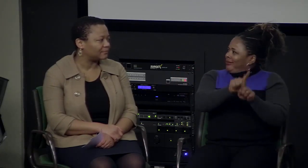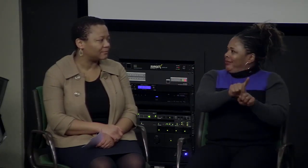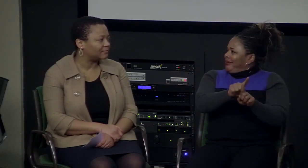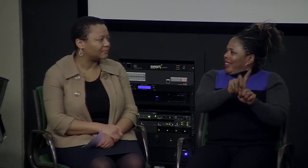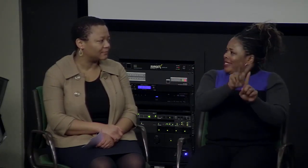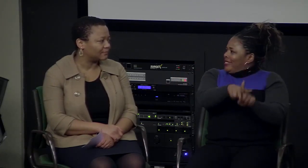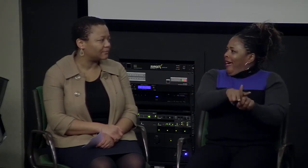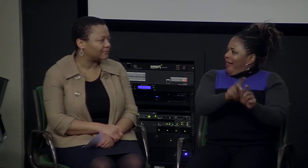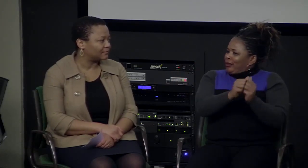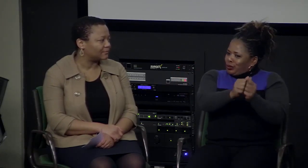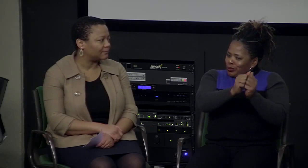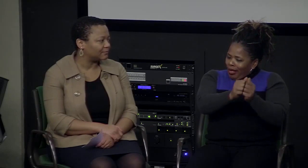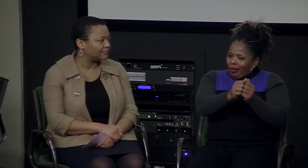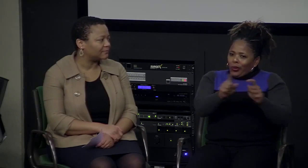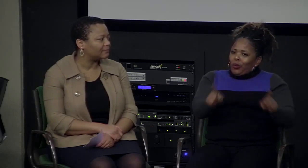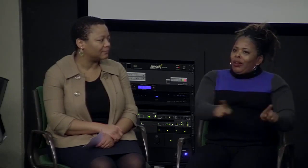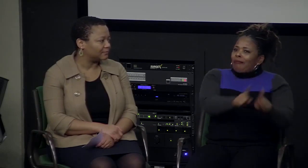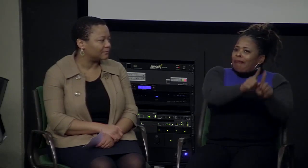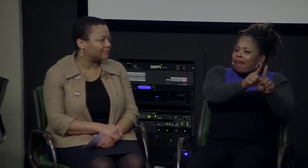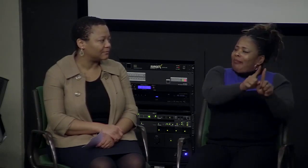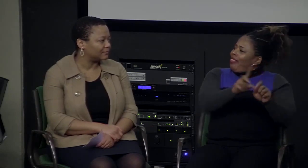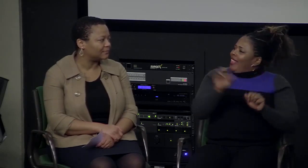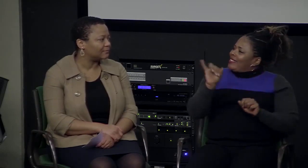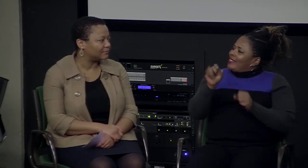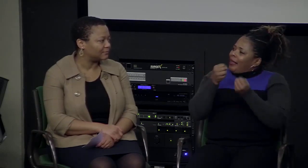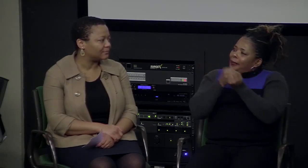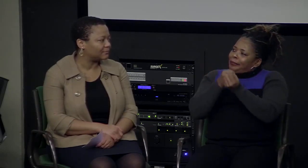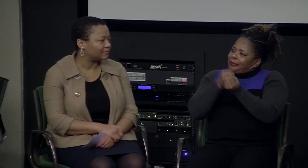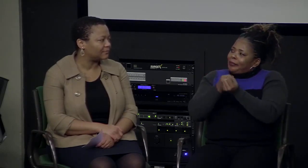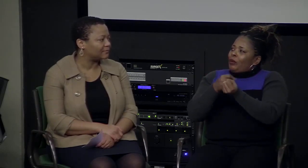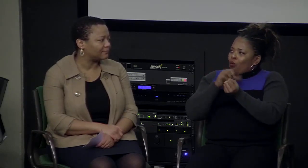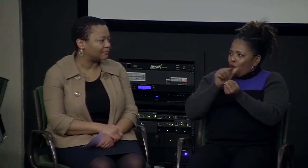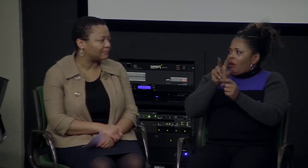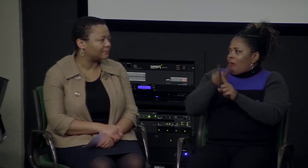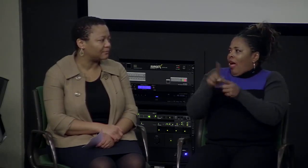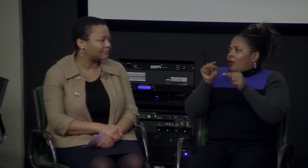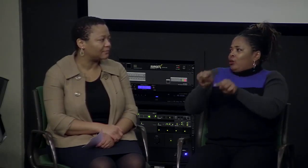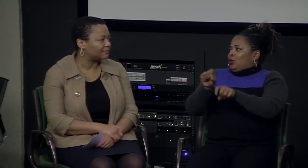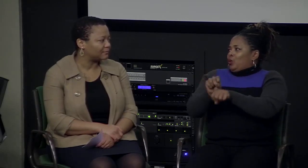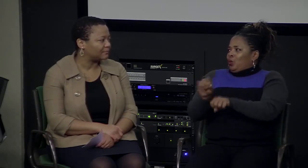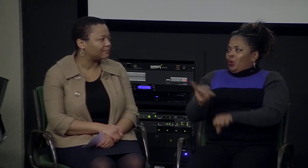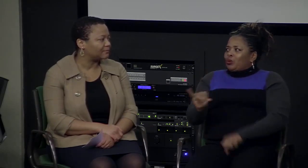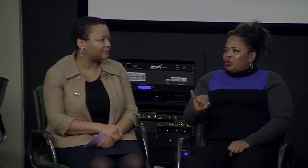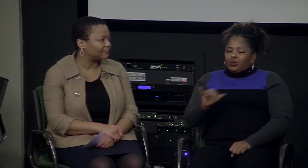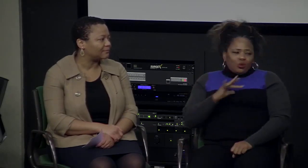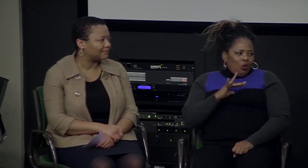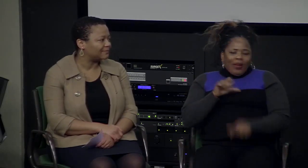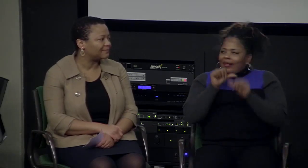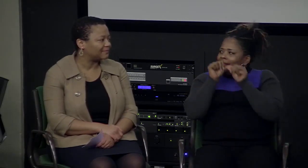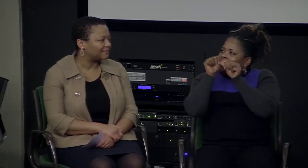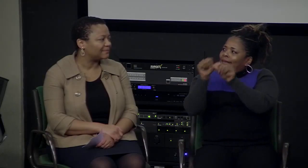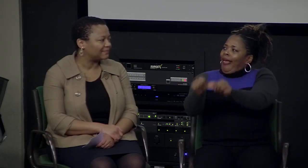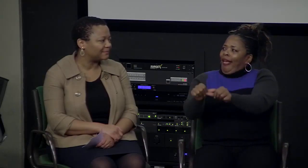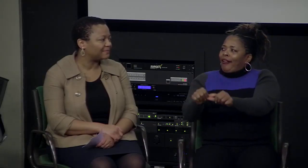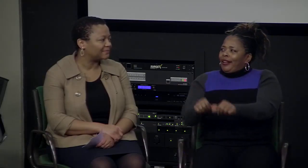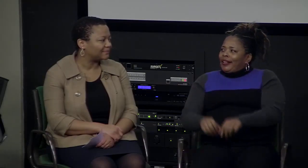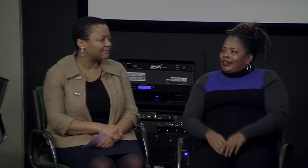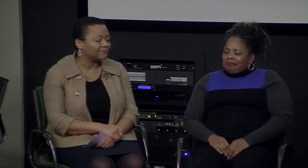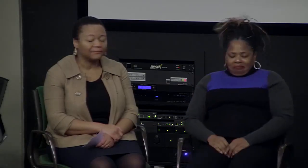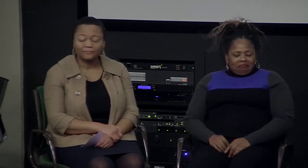together because we were at SLA and we were assigned at the same jobs. And so we able to provide that support on the job. And we